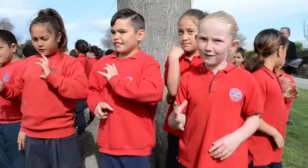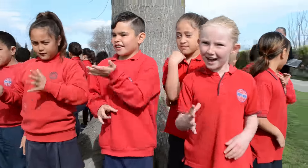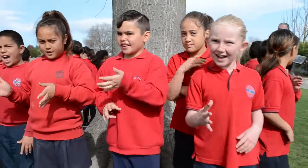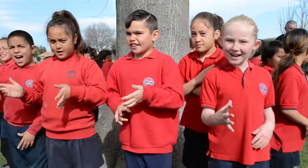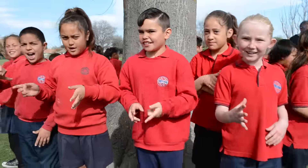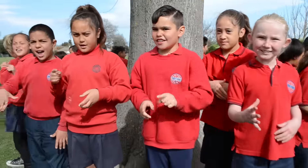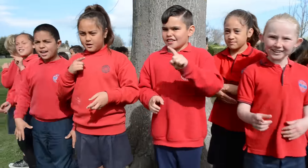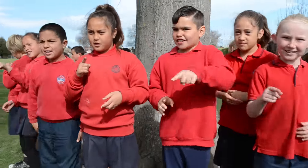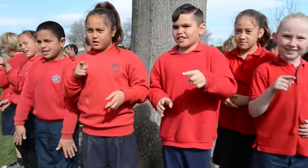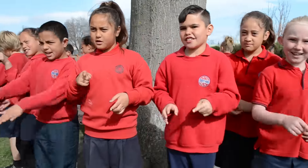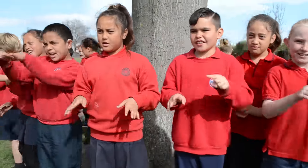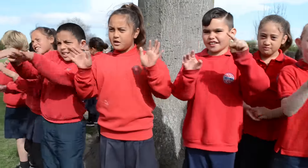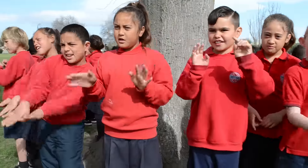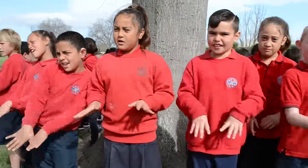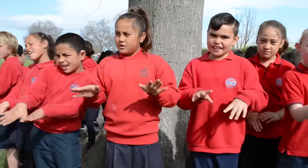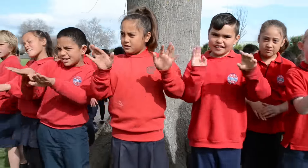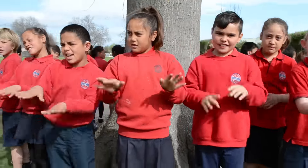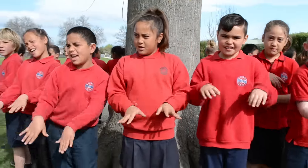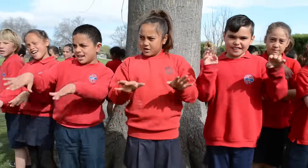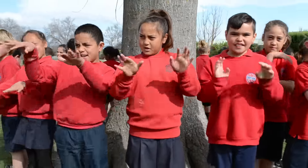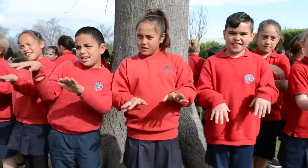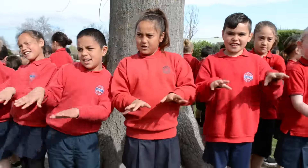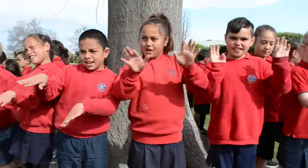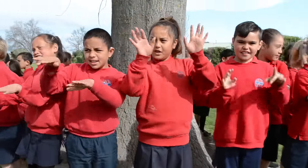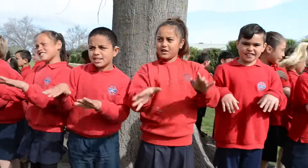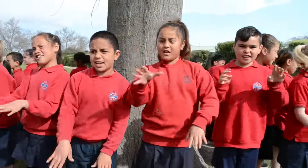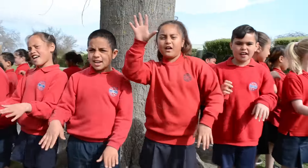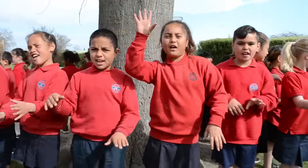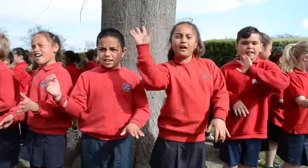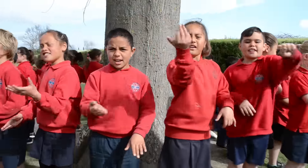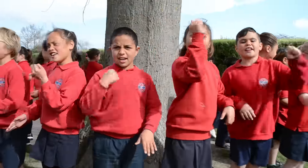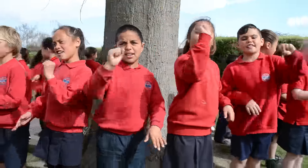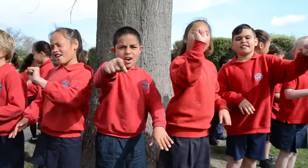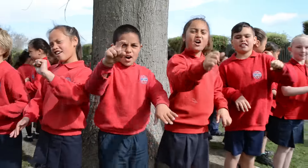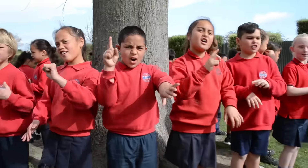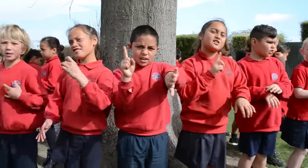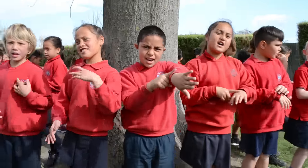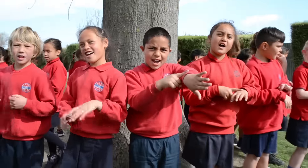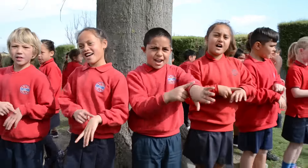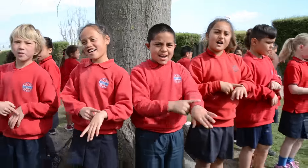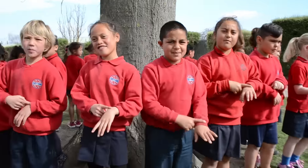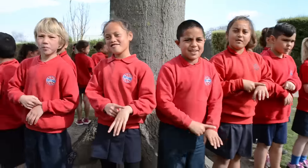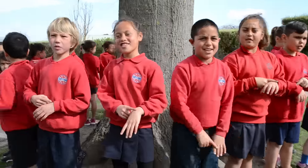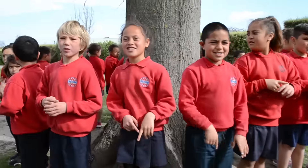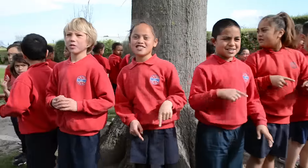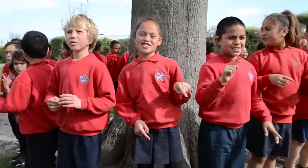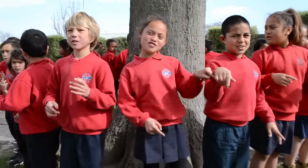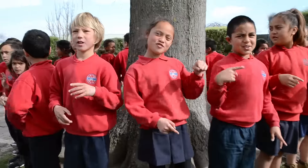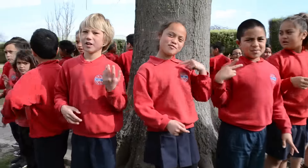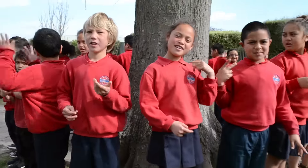fine Easy, easy Take your time Just you and me